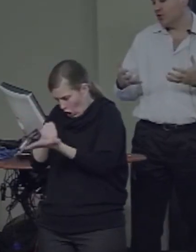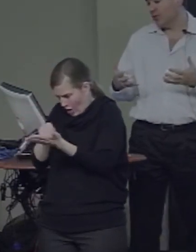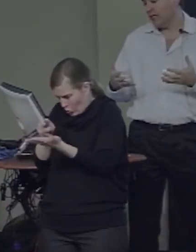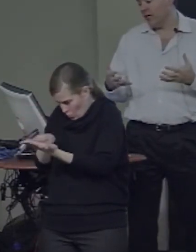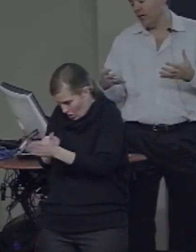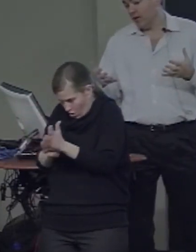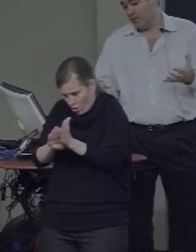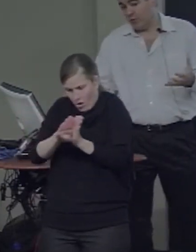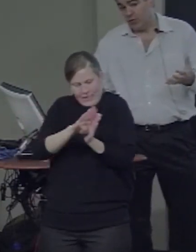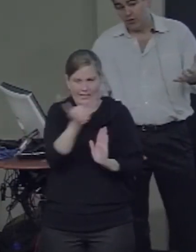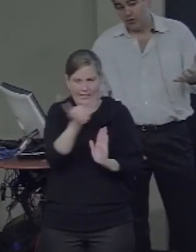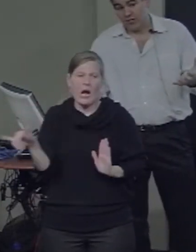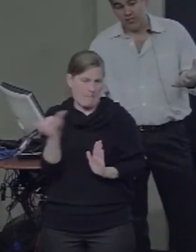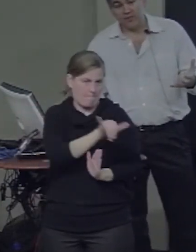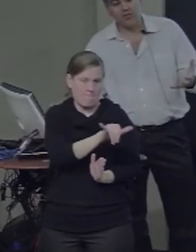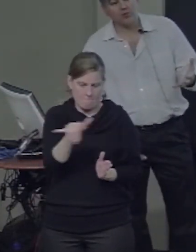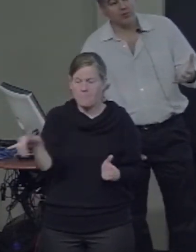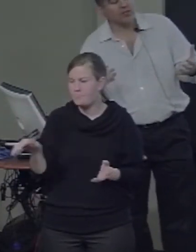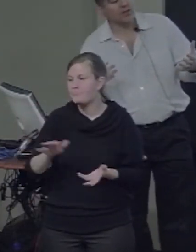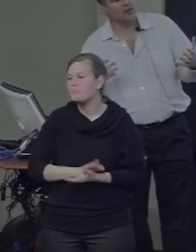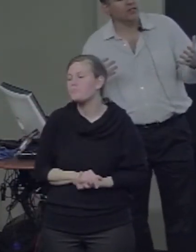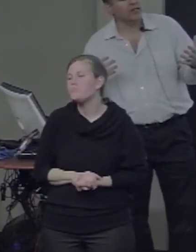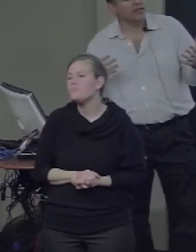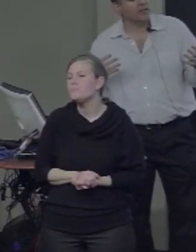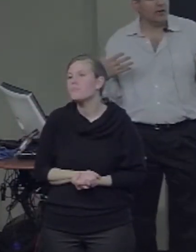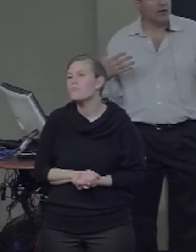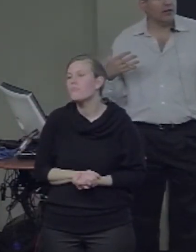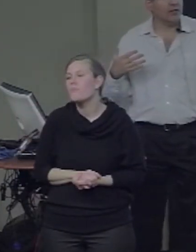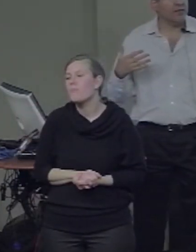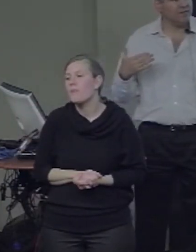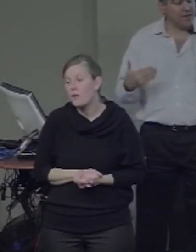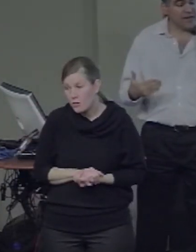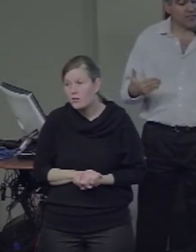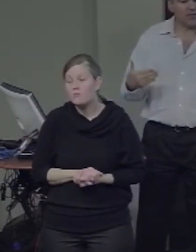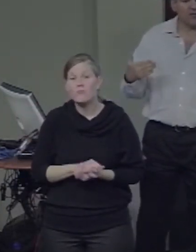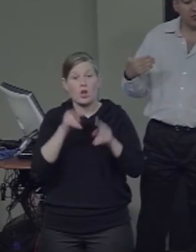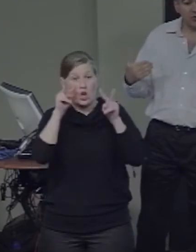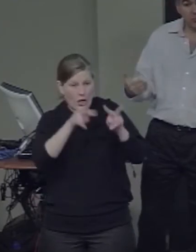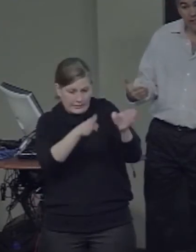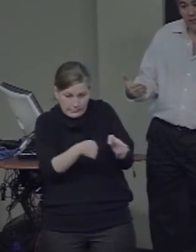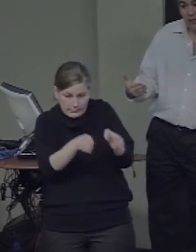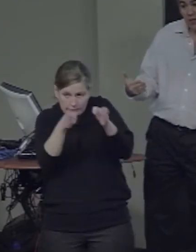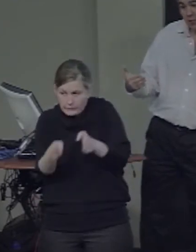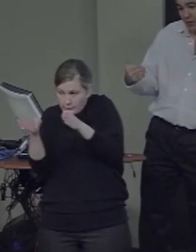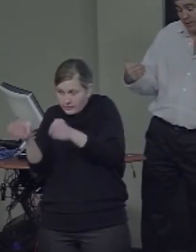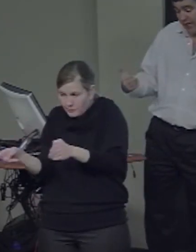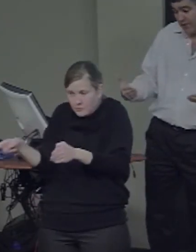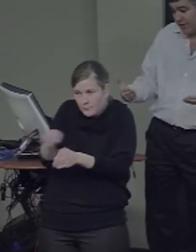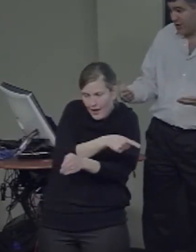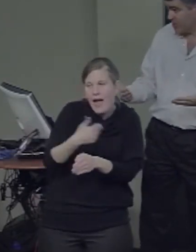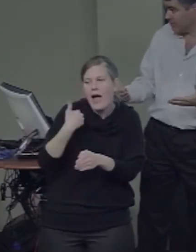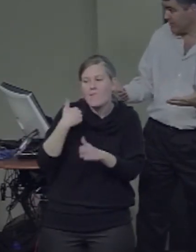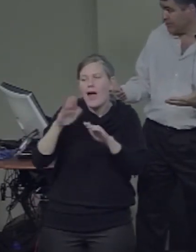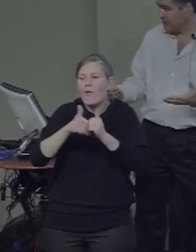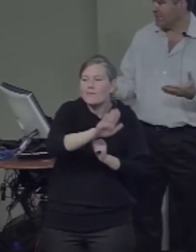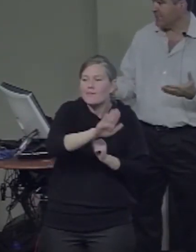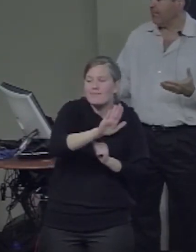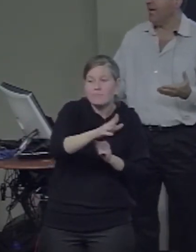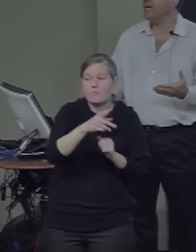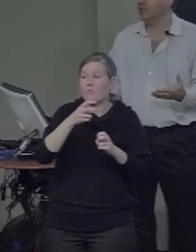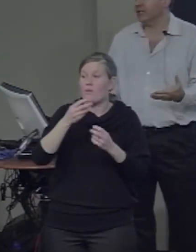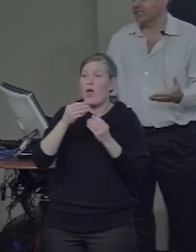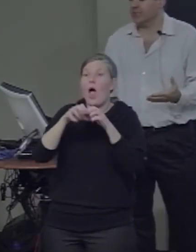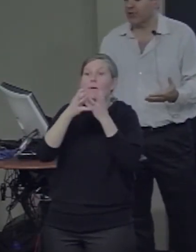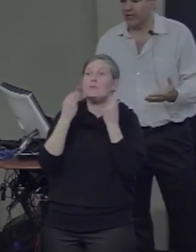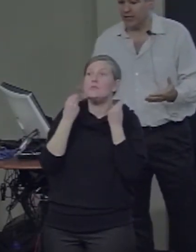Also, of course, across individuals, there's effects of the degree of activation of regions that